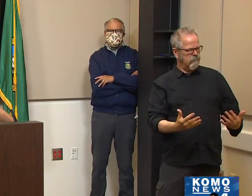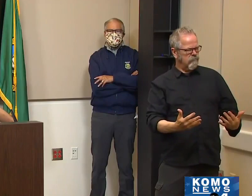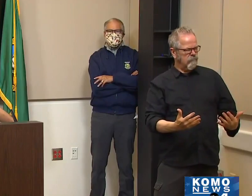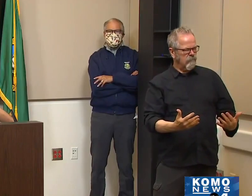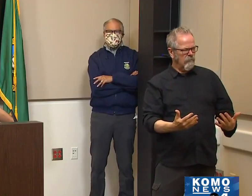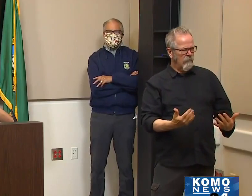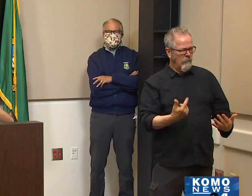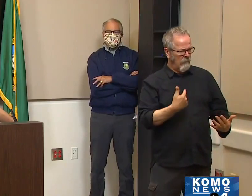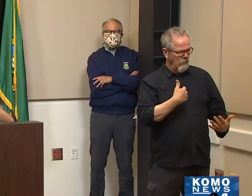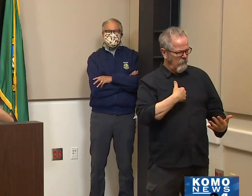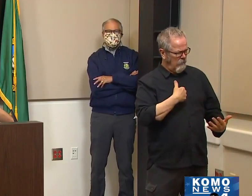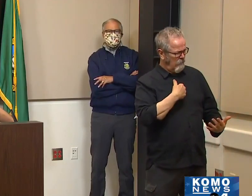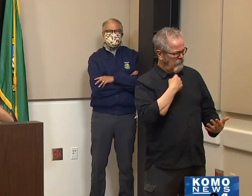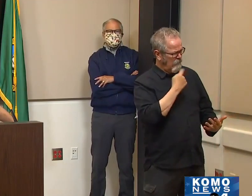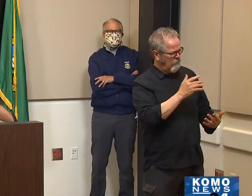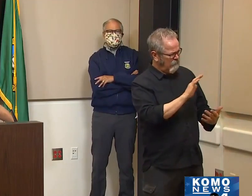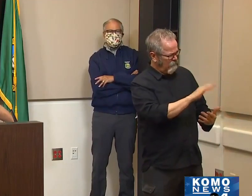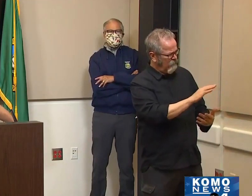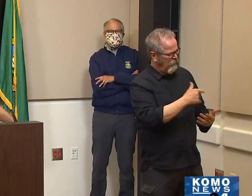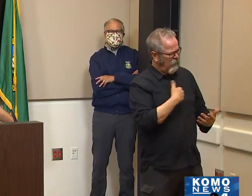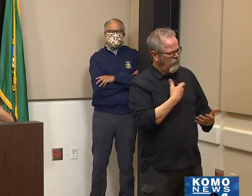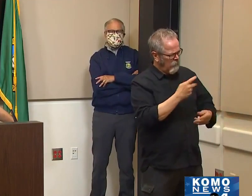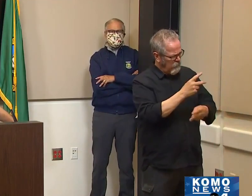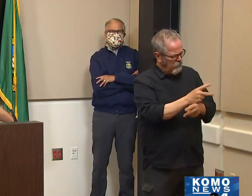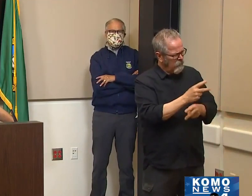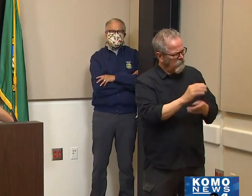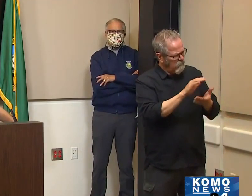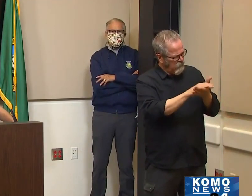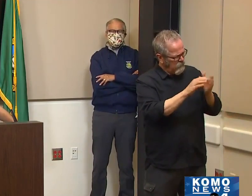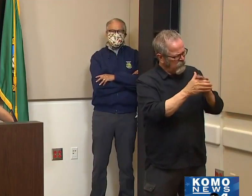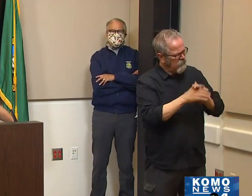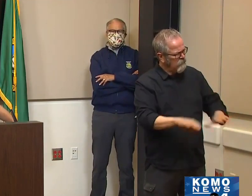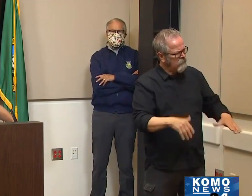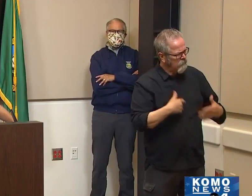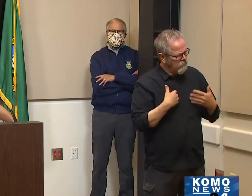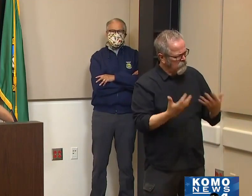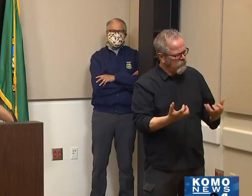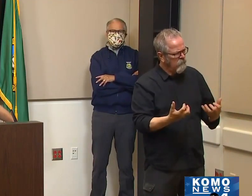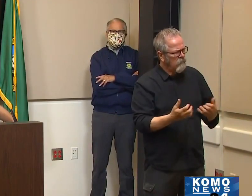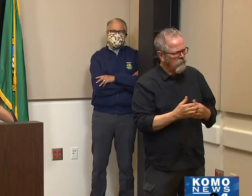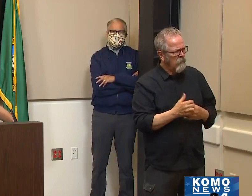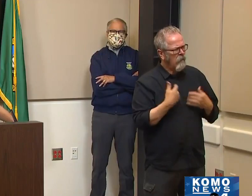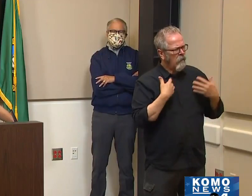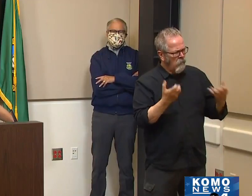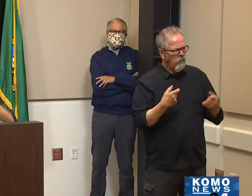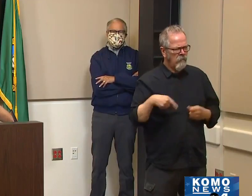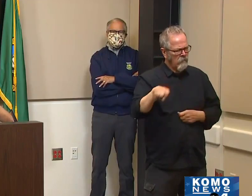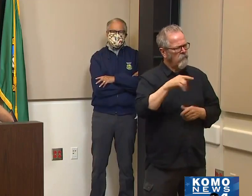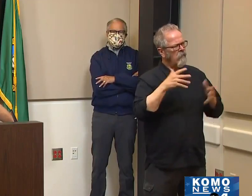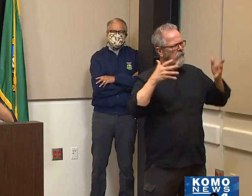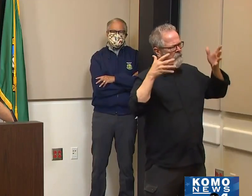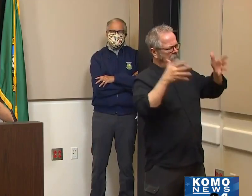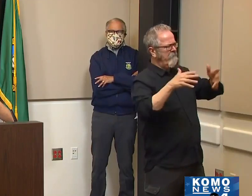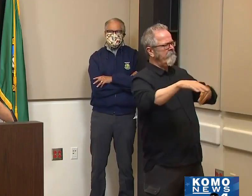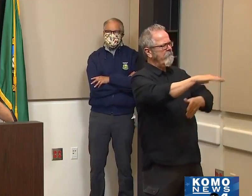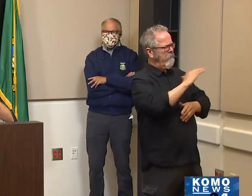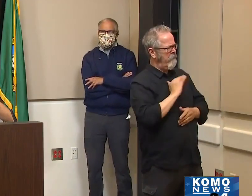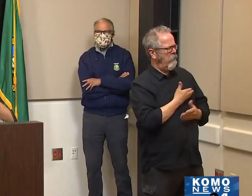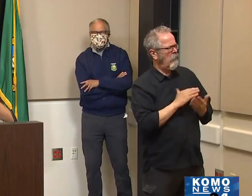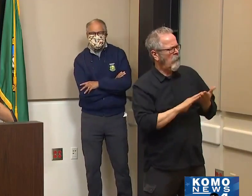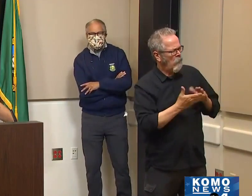I said, I understand how you feel. And then it clicked in him. Here, he knew my voice. He said, oh, uncle.